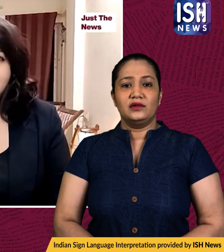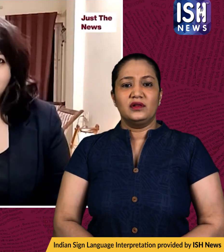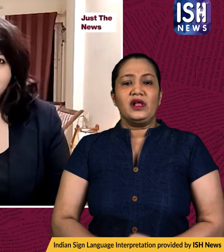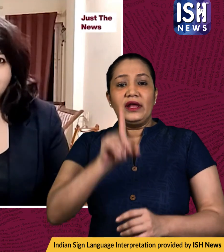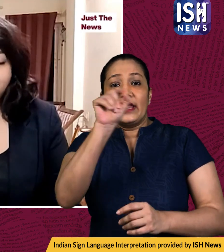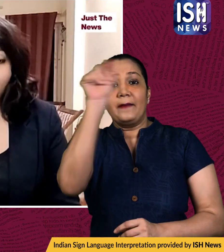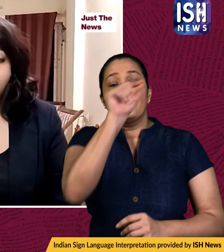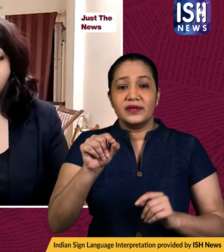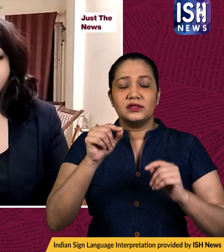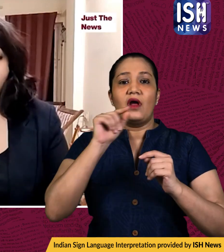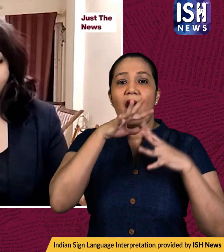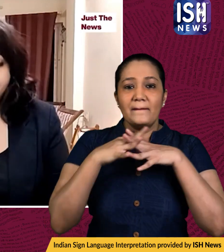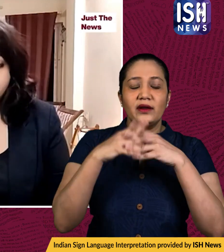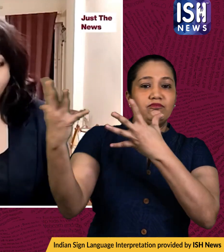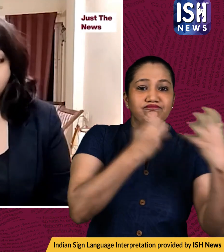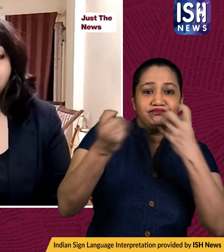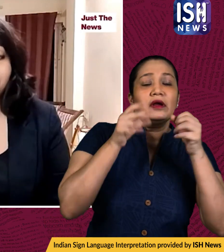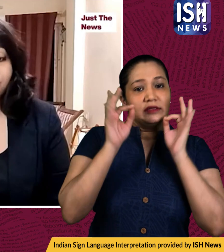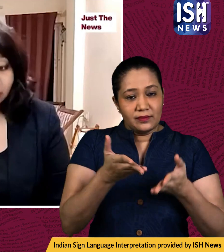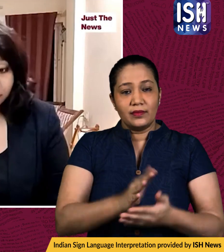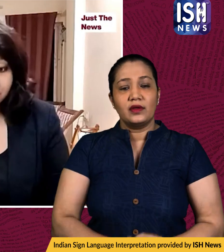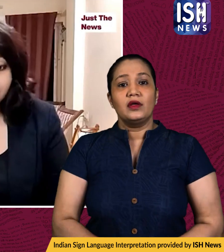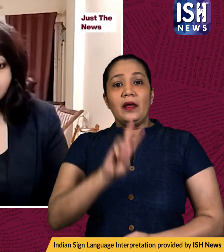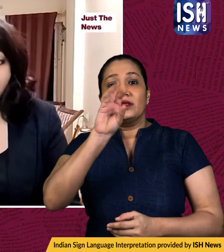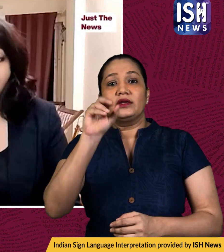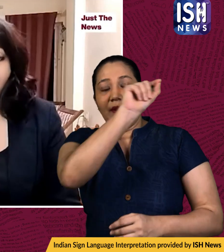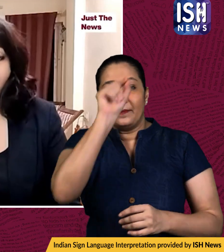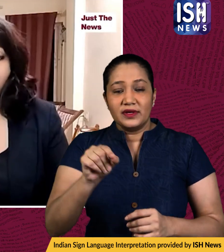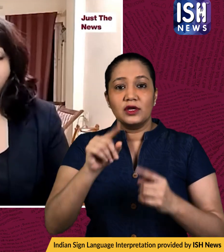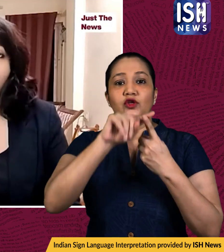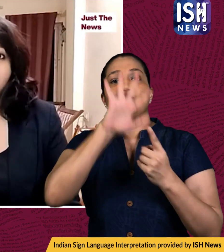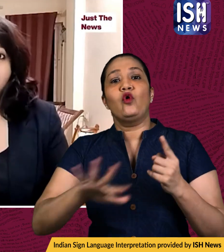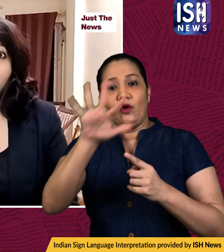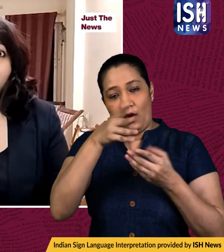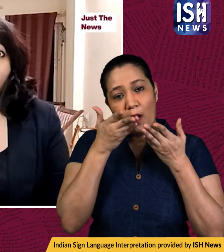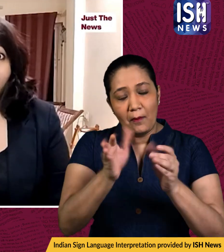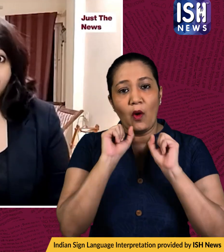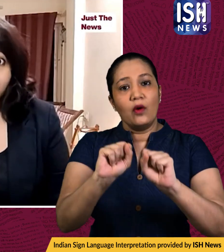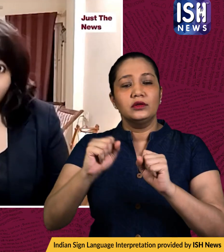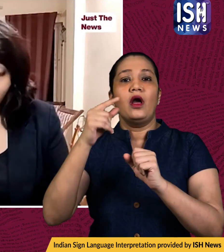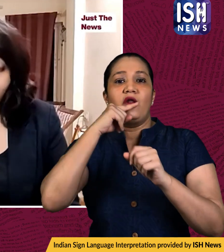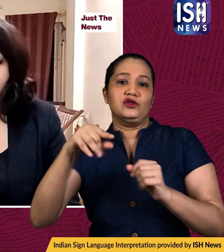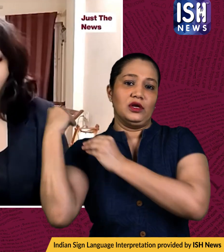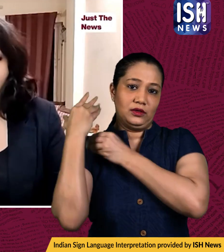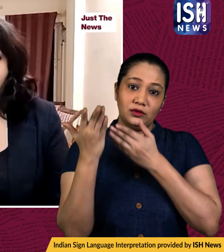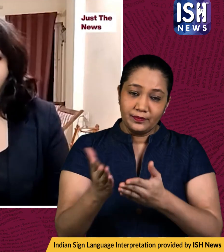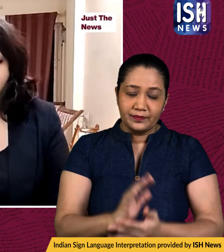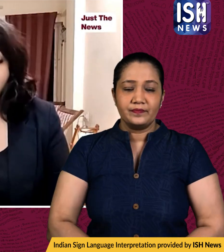10 percent of u.s oil imports but about 30 percent uh of the oil imports of europe now the u.s